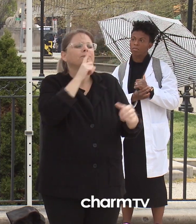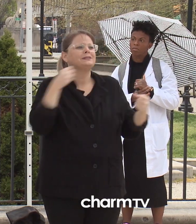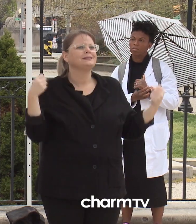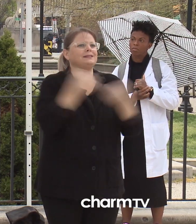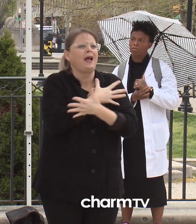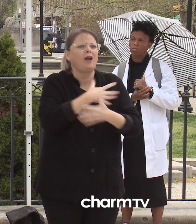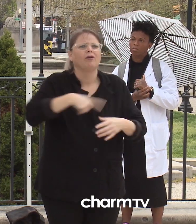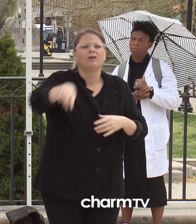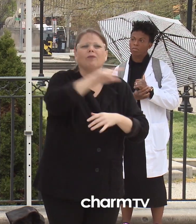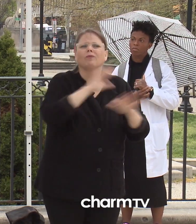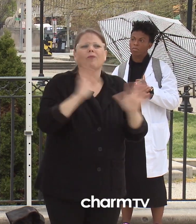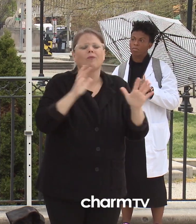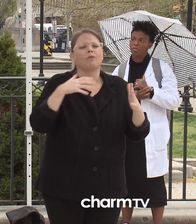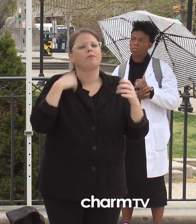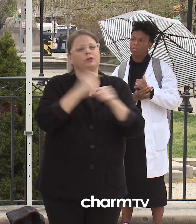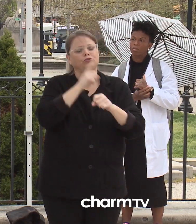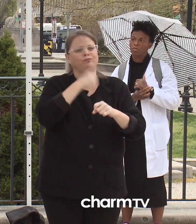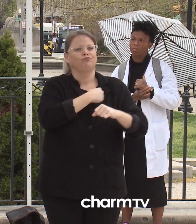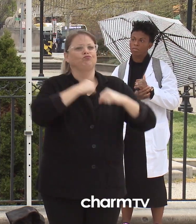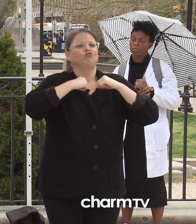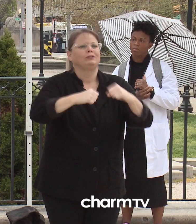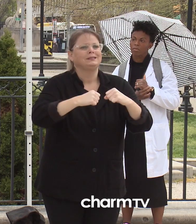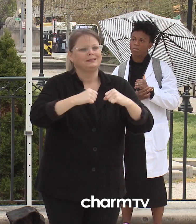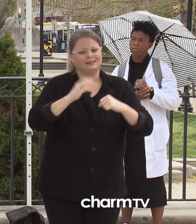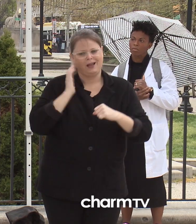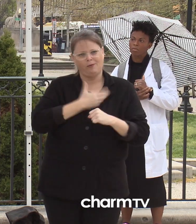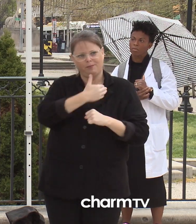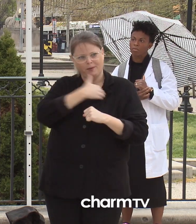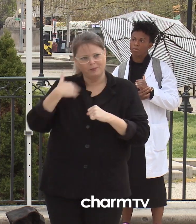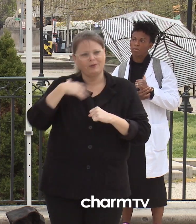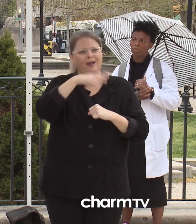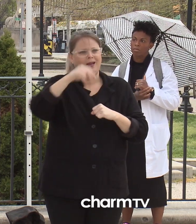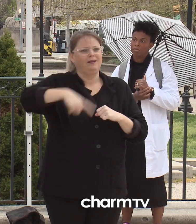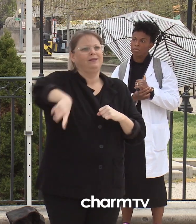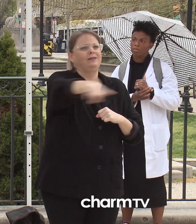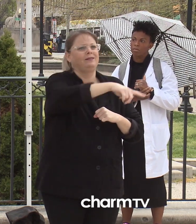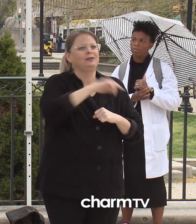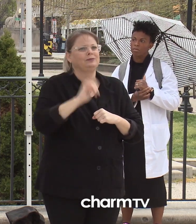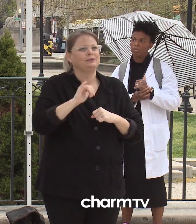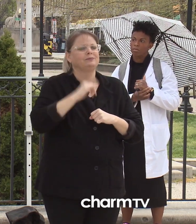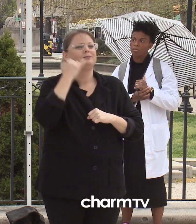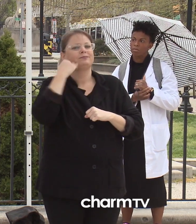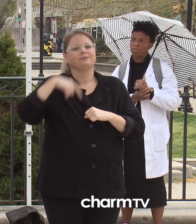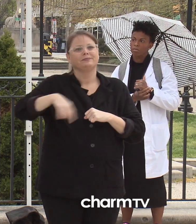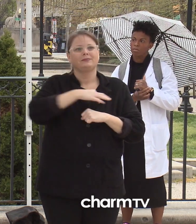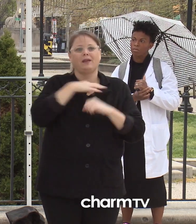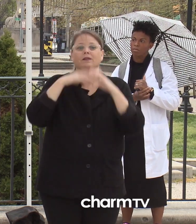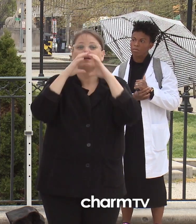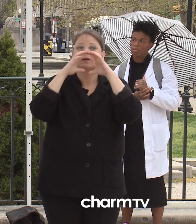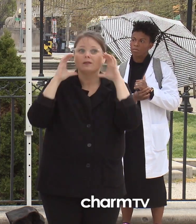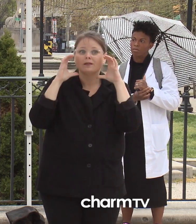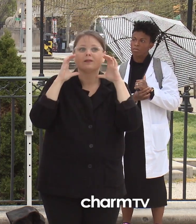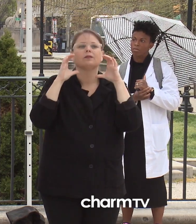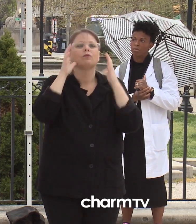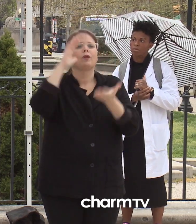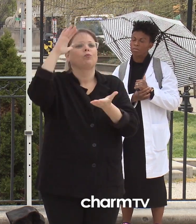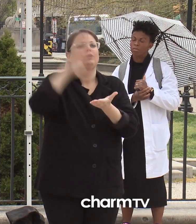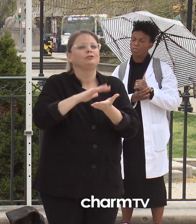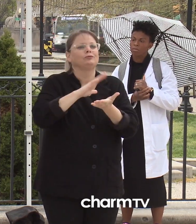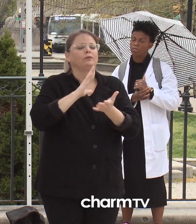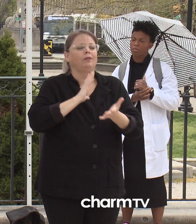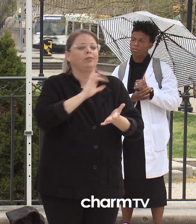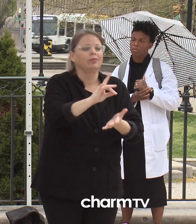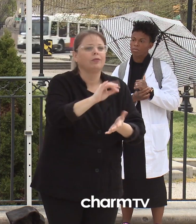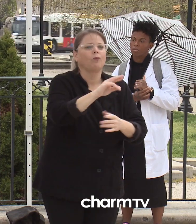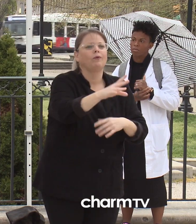community. For our members, wearing surgical masks will help lower the risk of exposure to their co-workers from